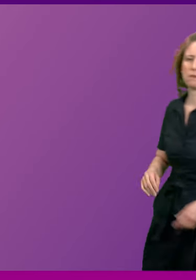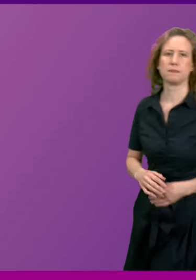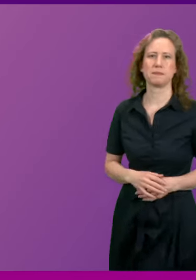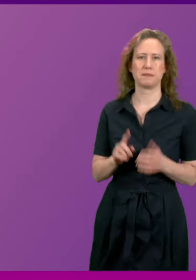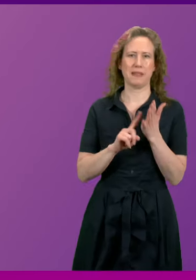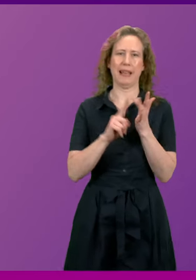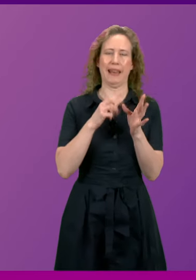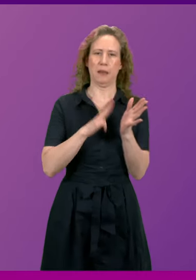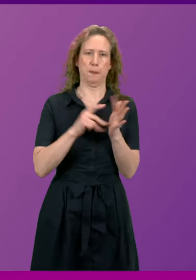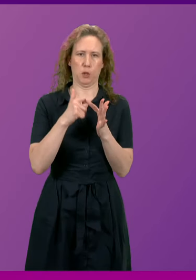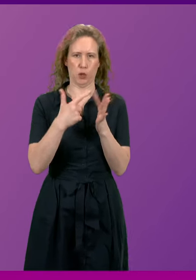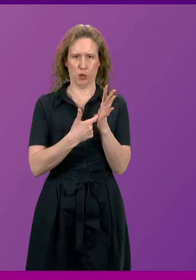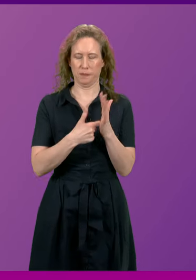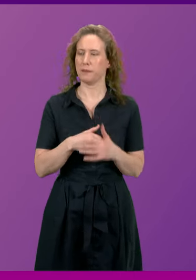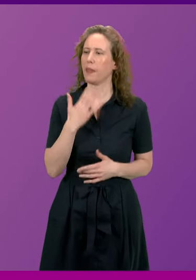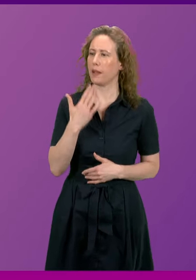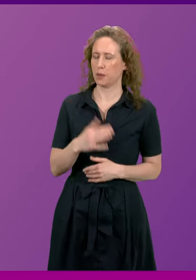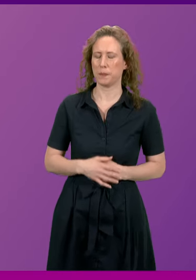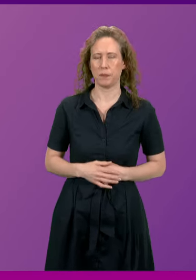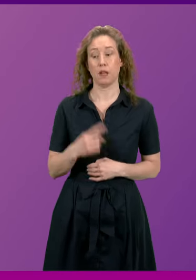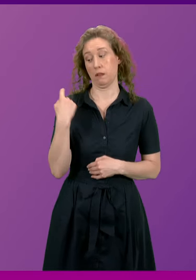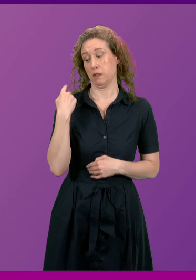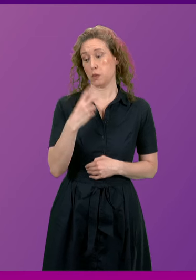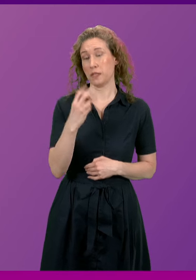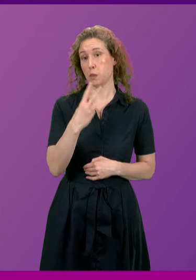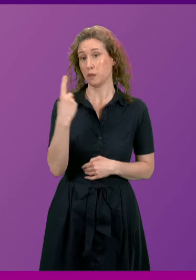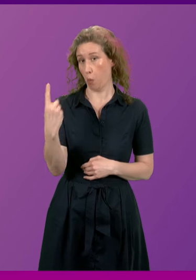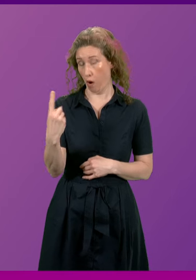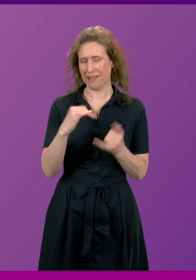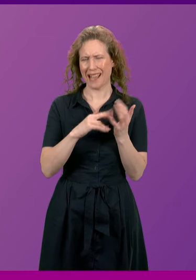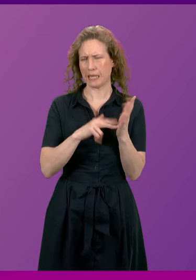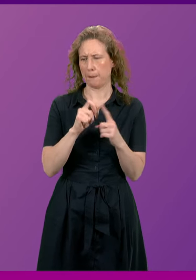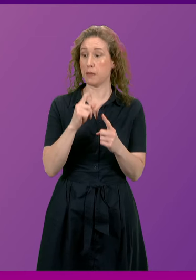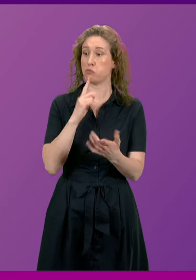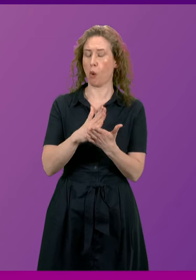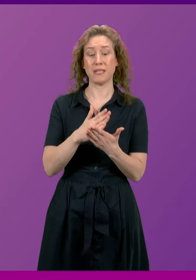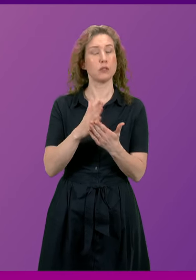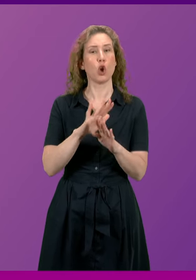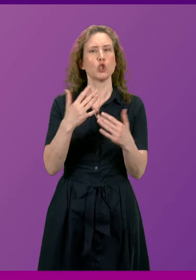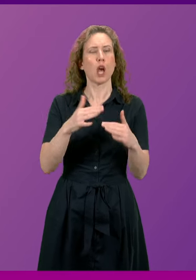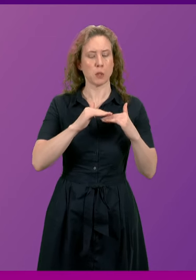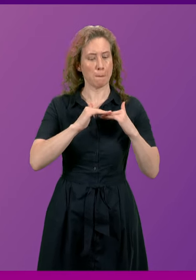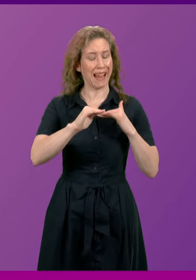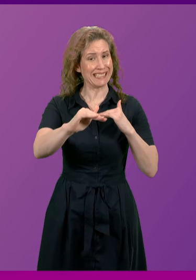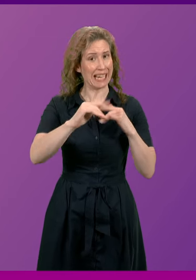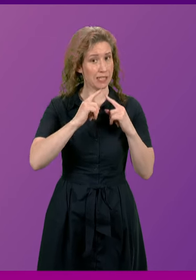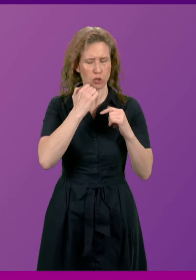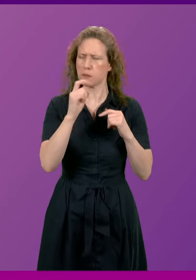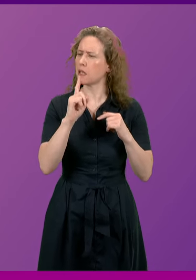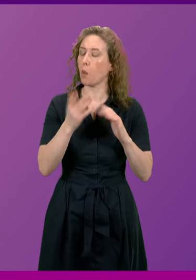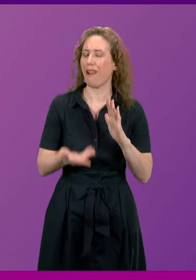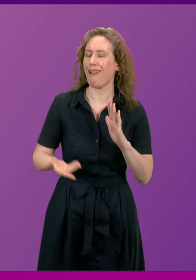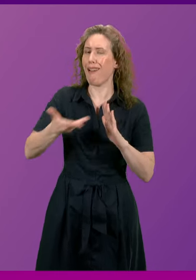Thank you, President and Officer. In 2021, the SNP promised not merely to maintain teacher numbers but to deliver an